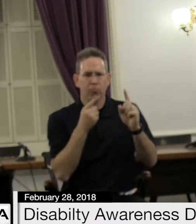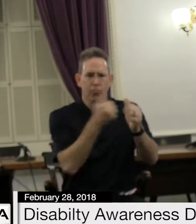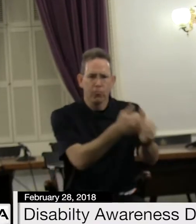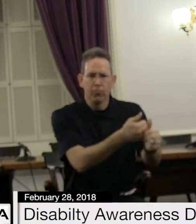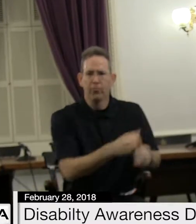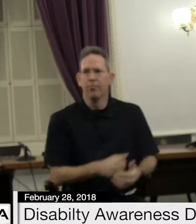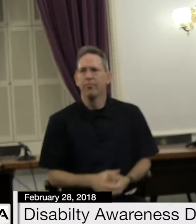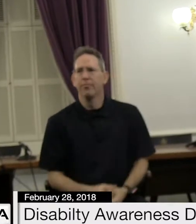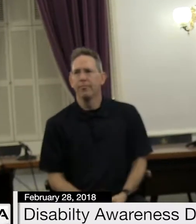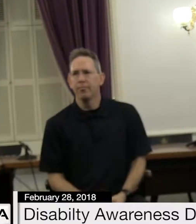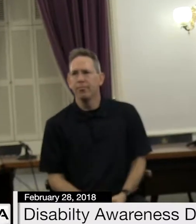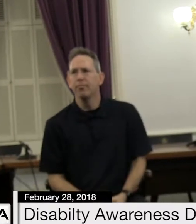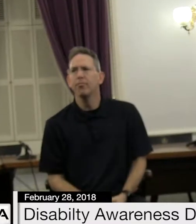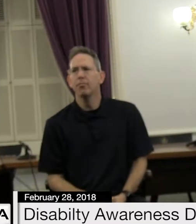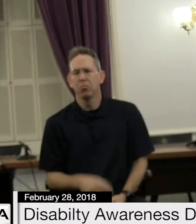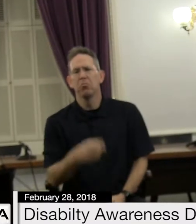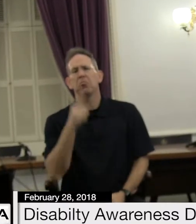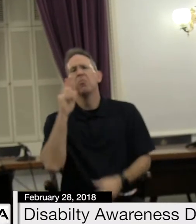later today.